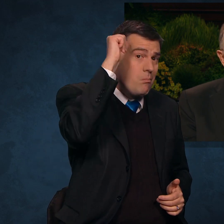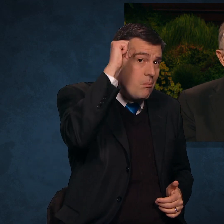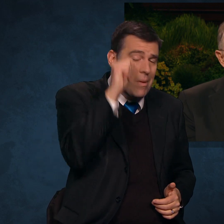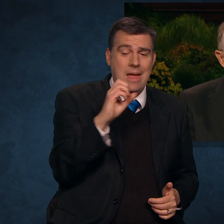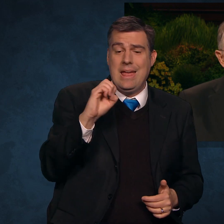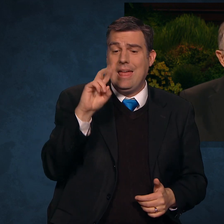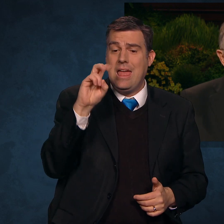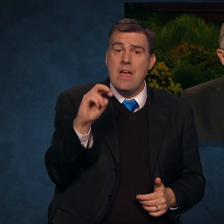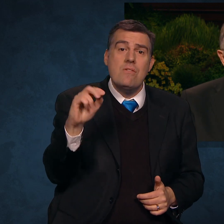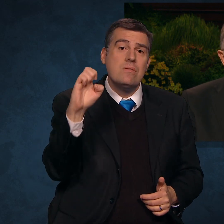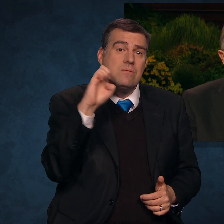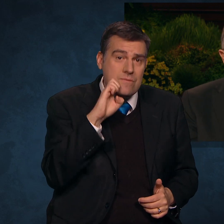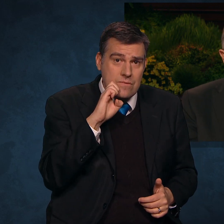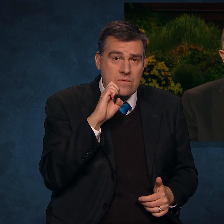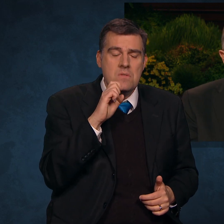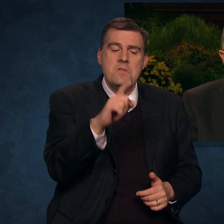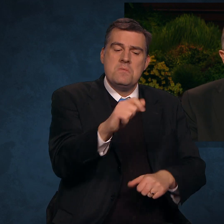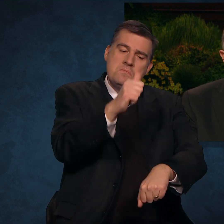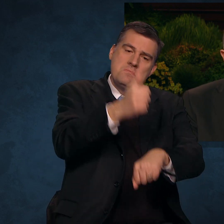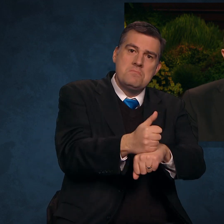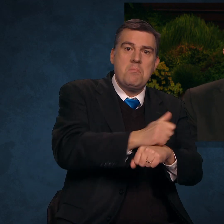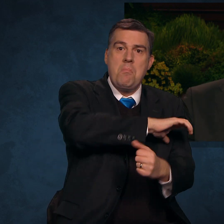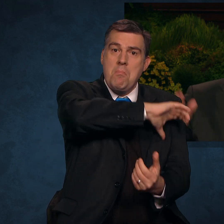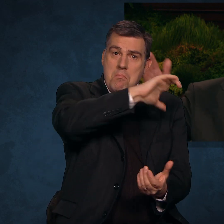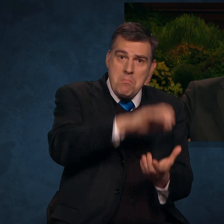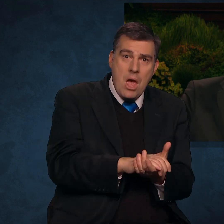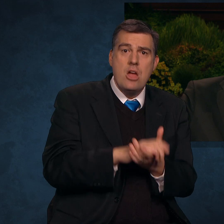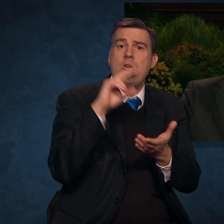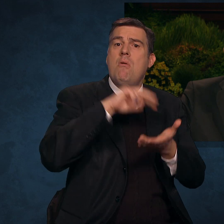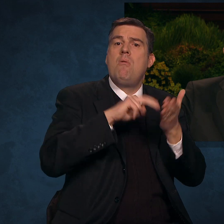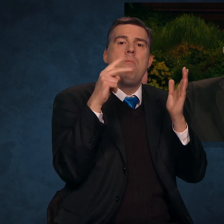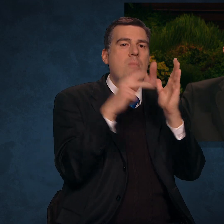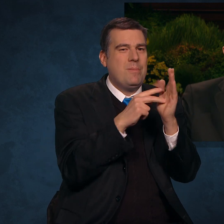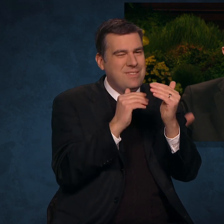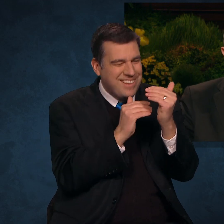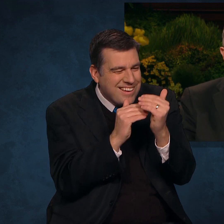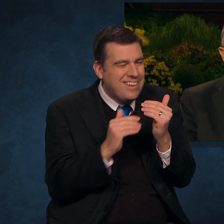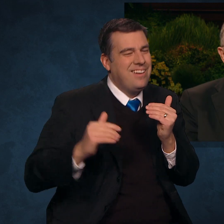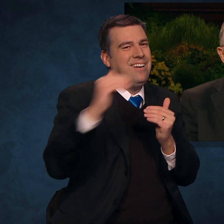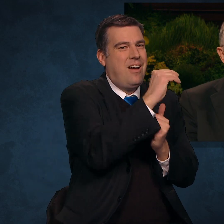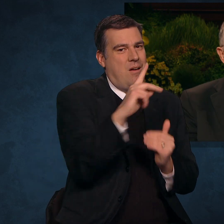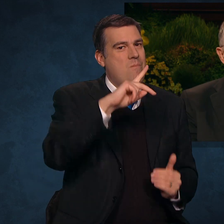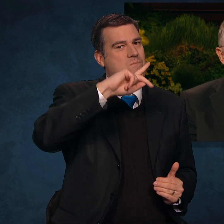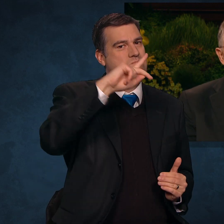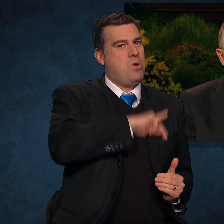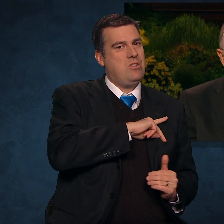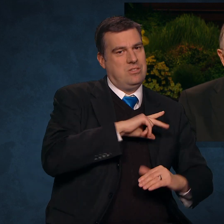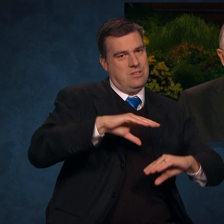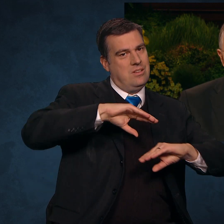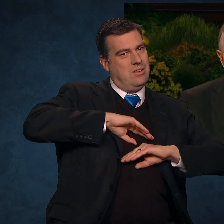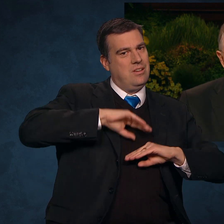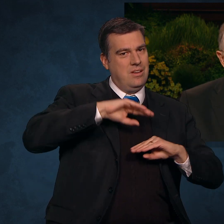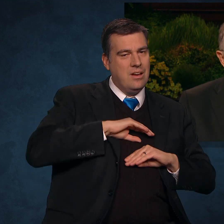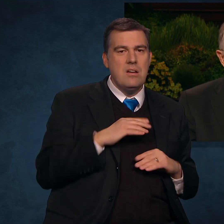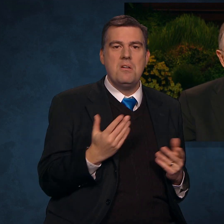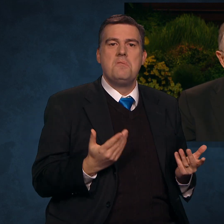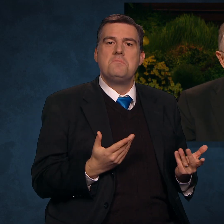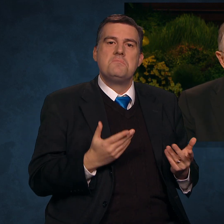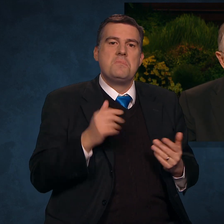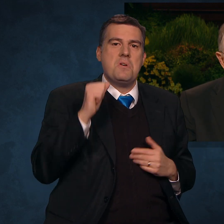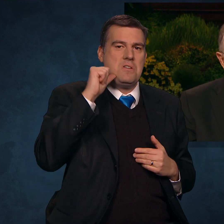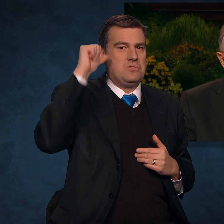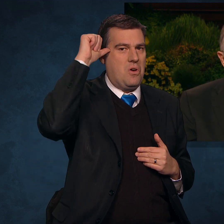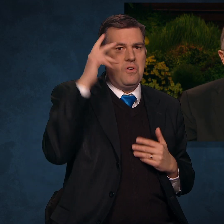He designated the purposes of marriage marriage to go far beyond the personal satisfaction and fulfillment of